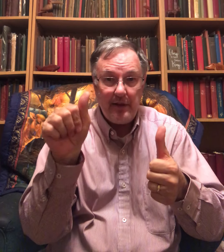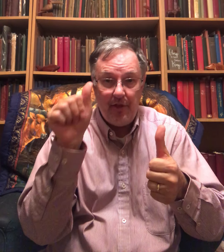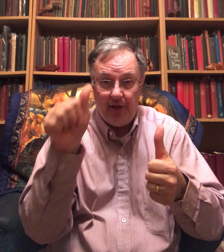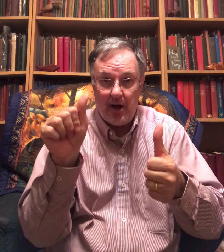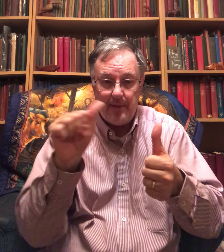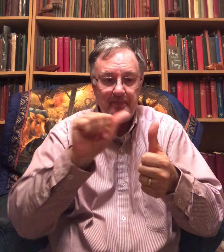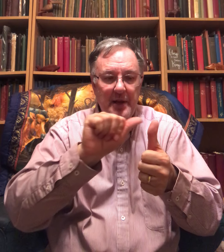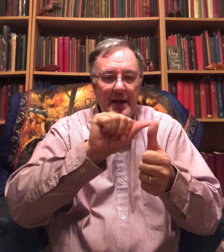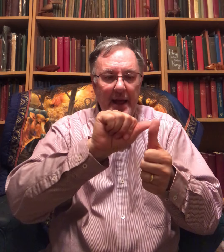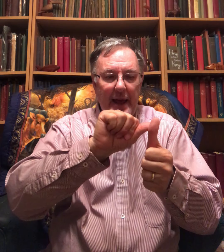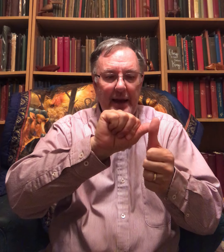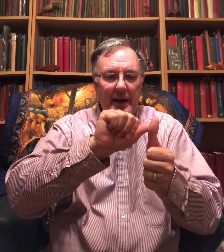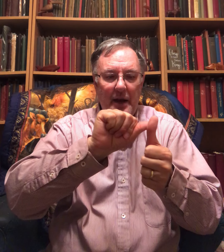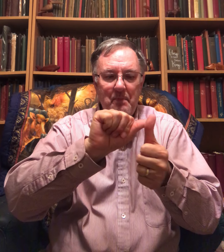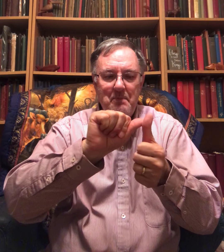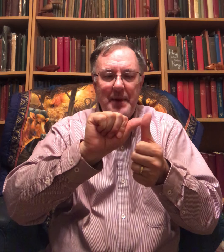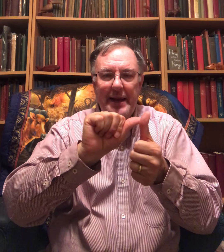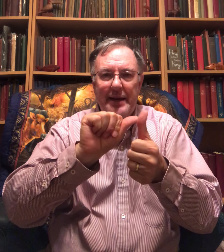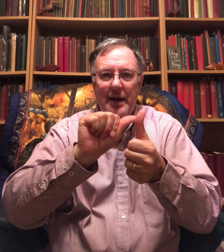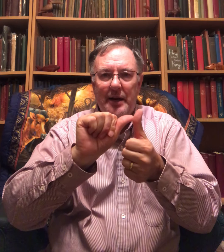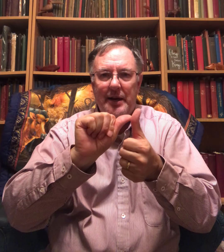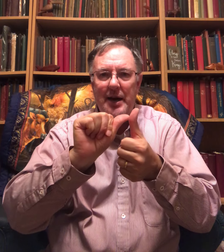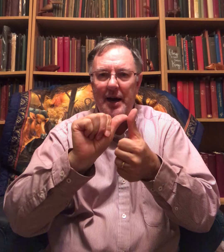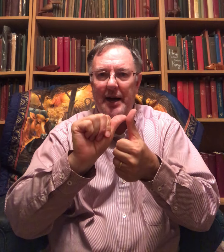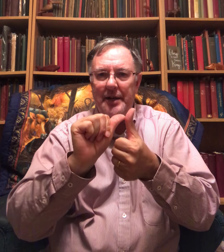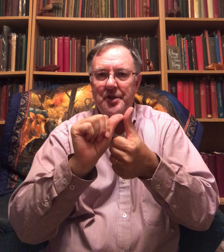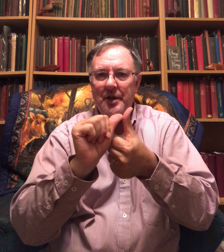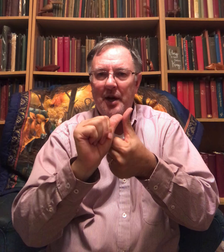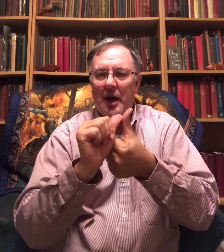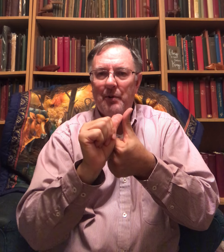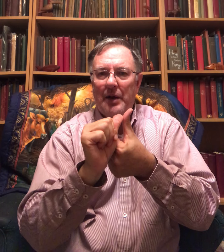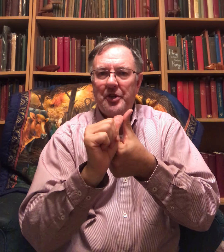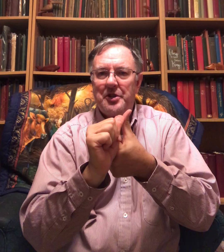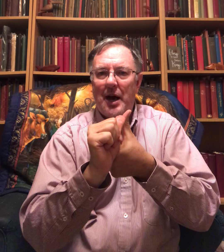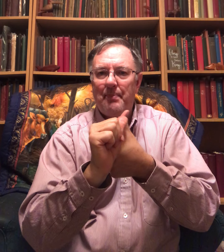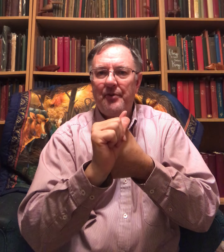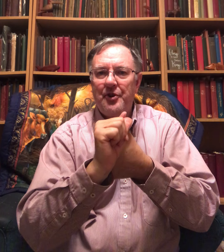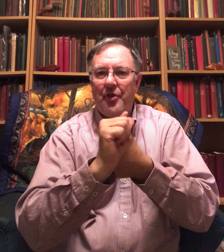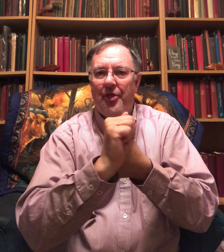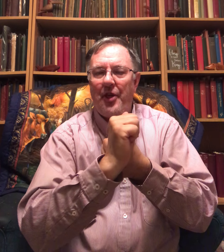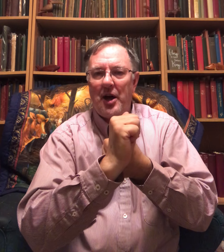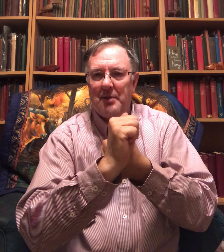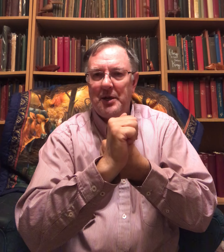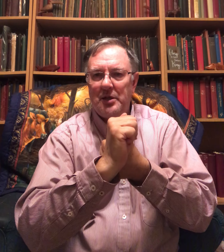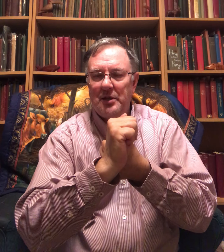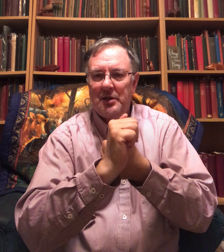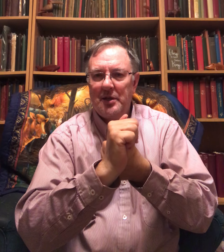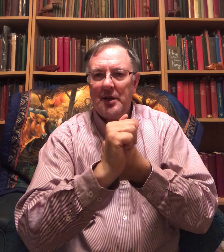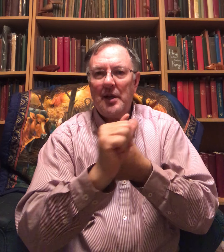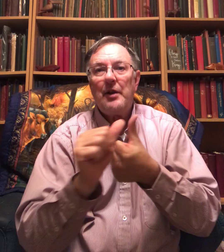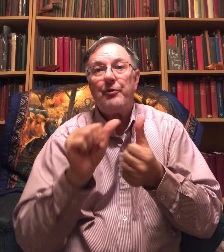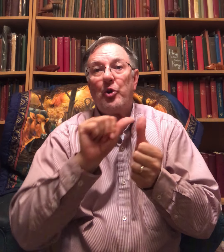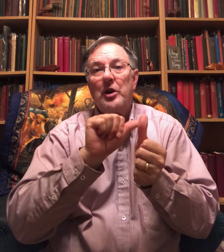thumb and make a cut around the top of your thumb for